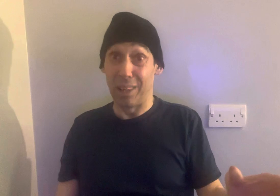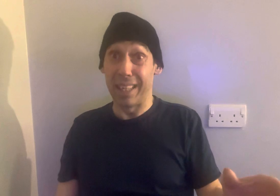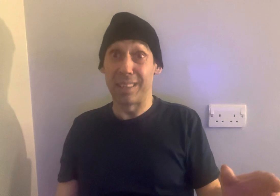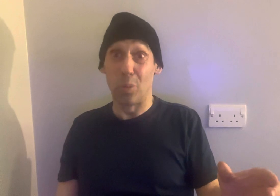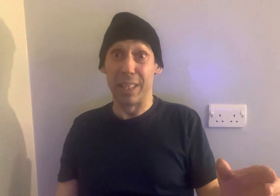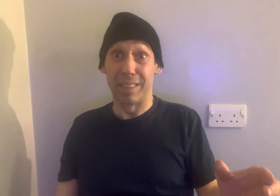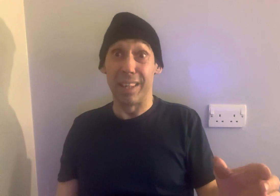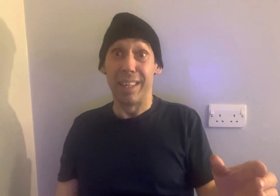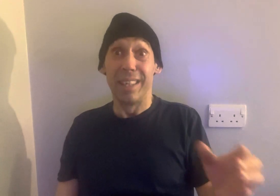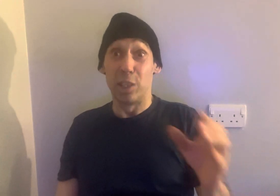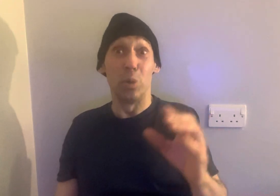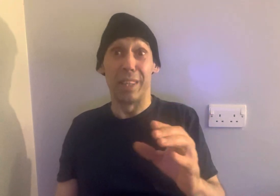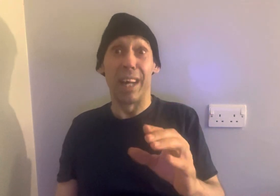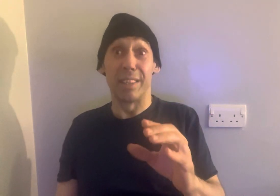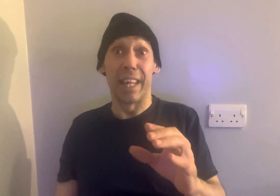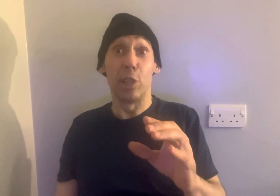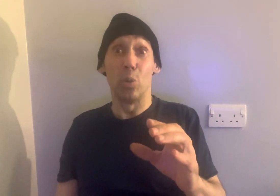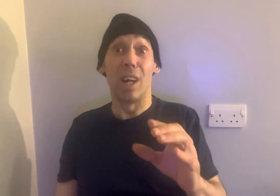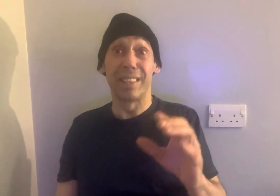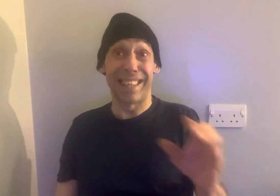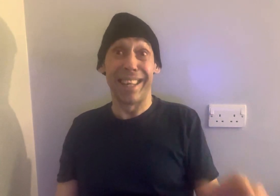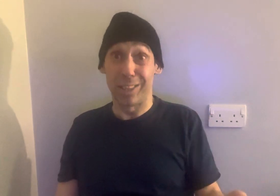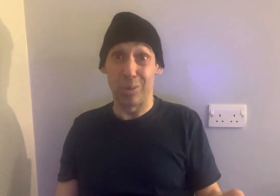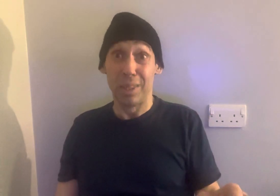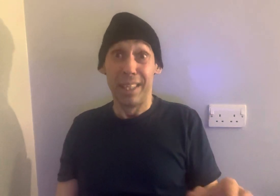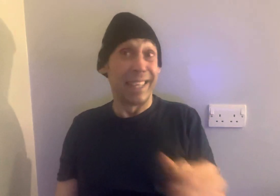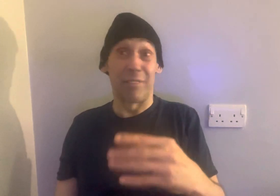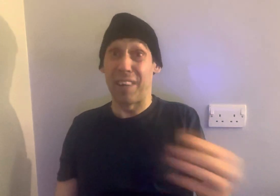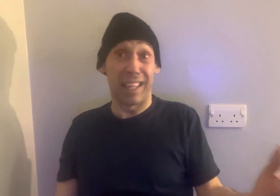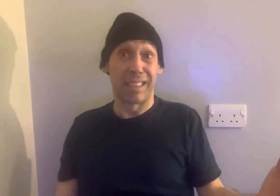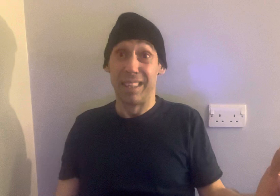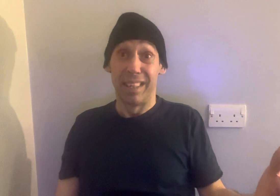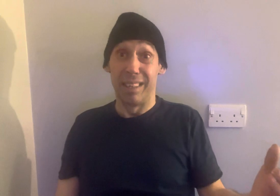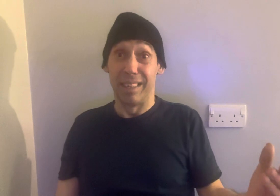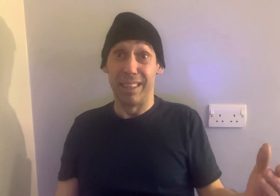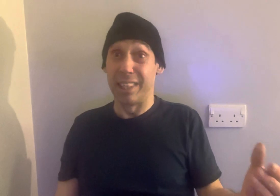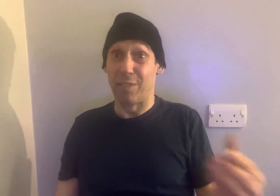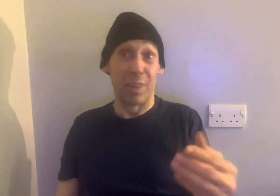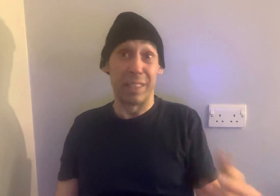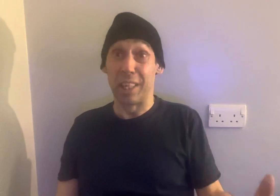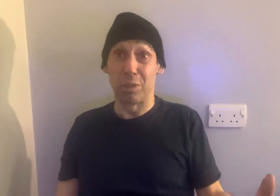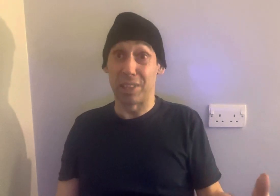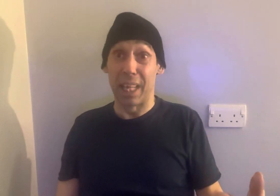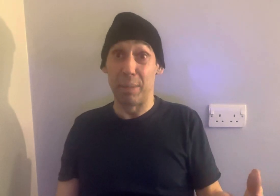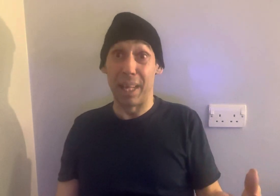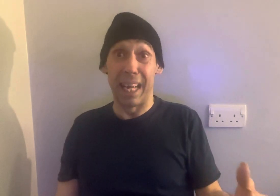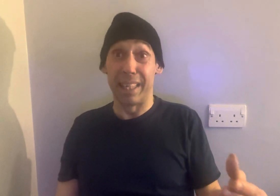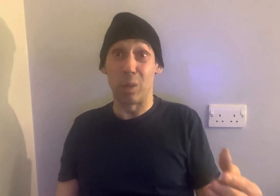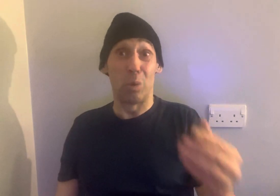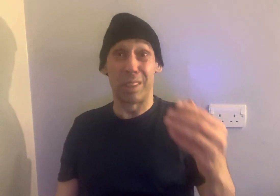like. The ones that you are selling to. It's a fact. And it's a very dangerous game. And it causes